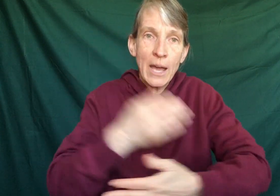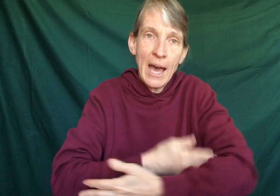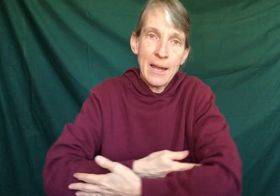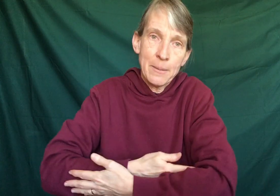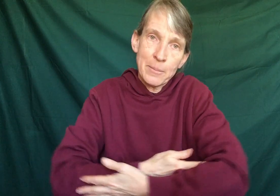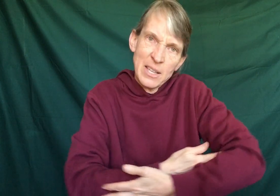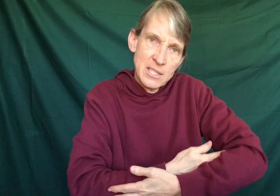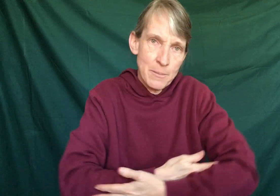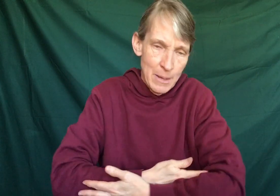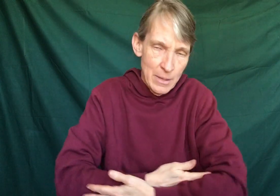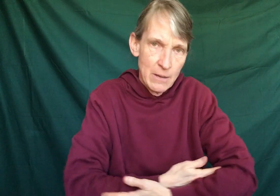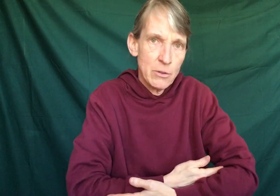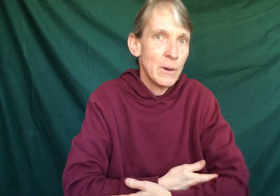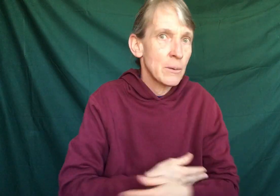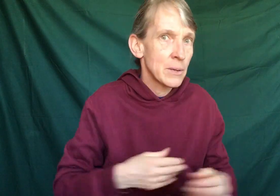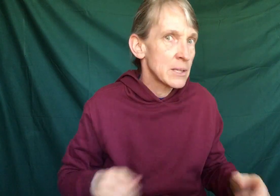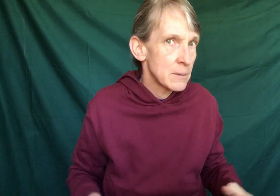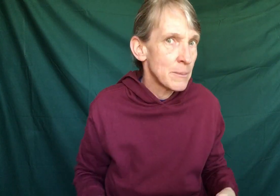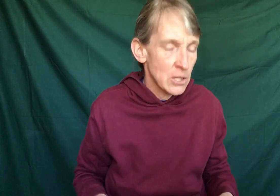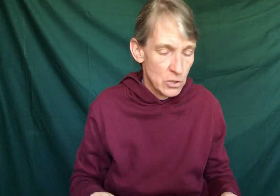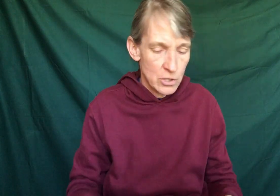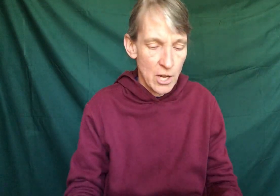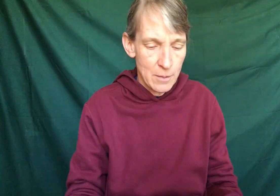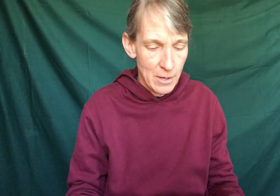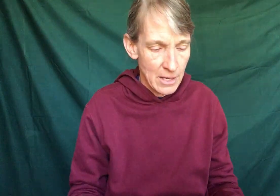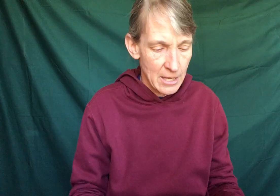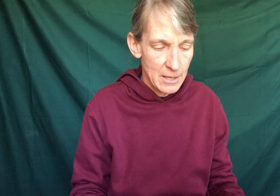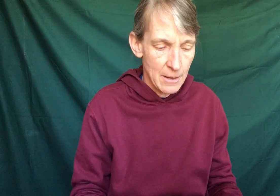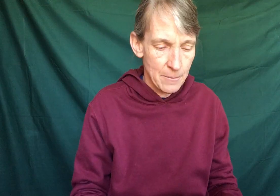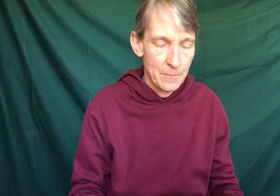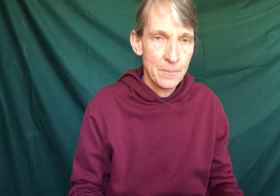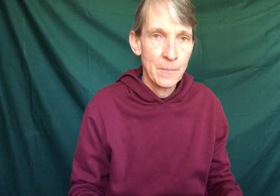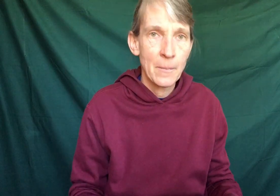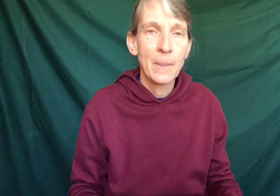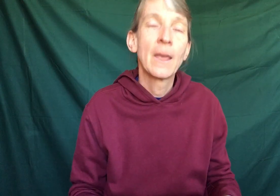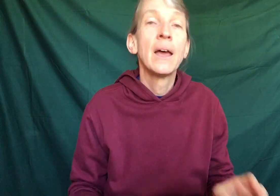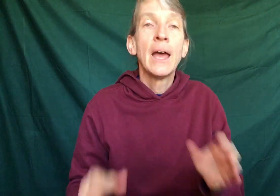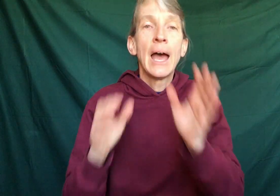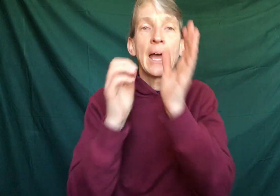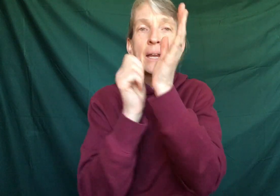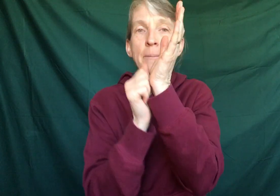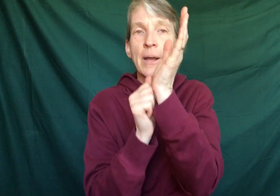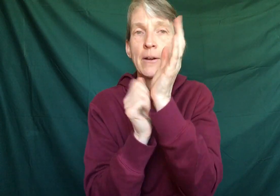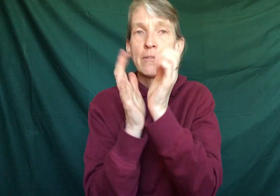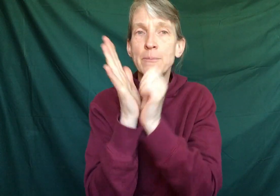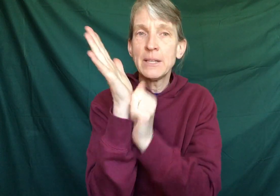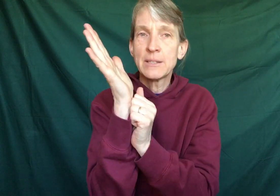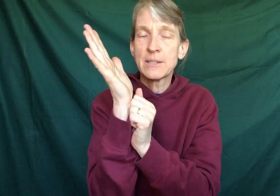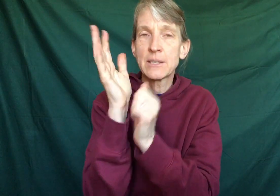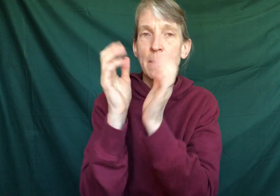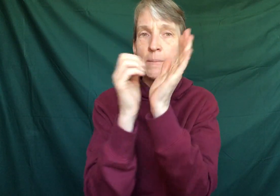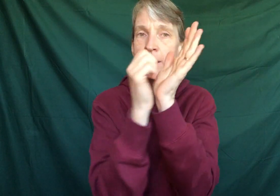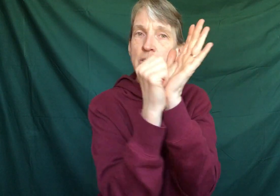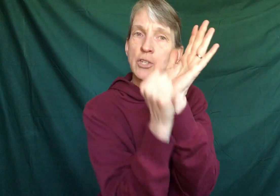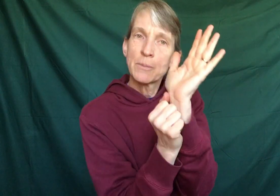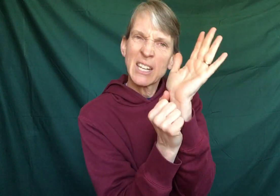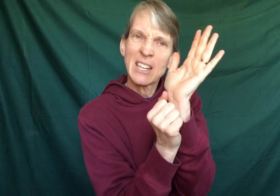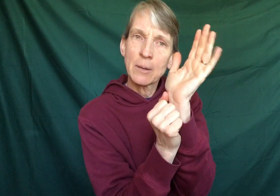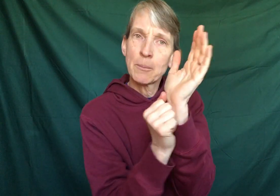cat plus the baby if you want to really make sure you're talking about a kitten. And a pair of mittens, mittens, you can pretend like you're